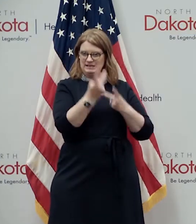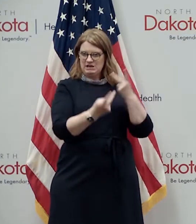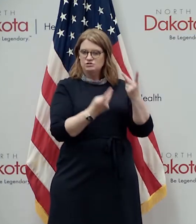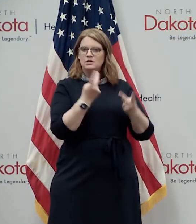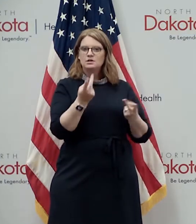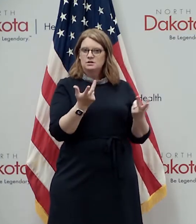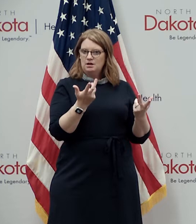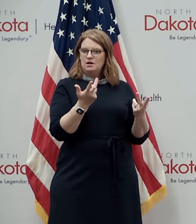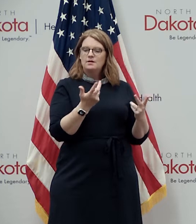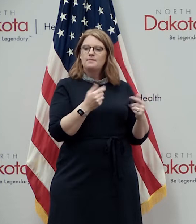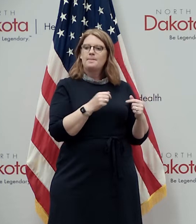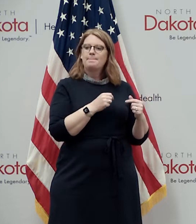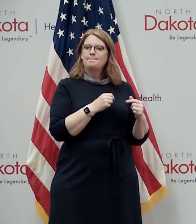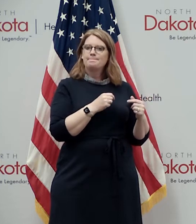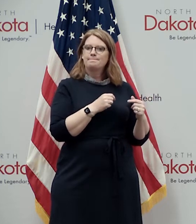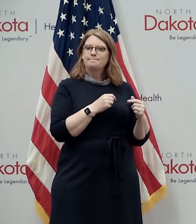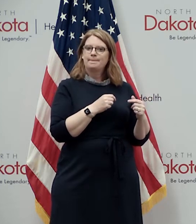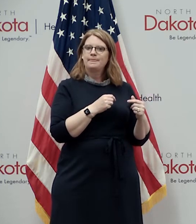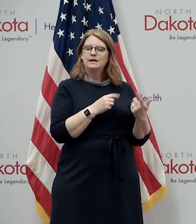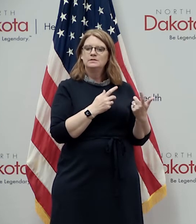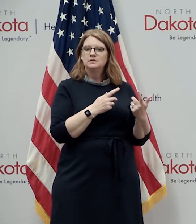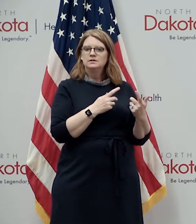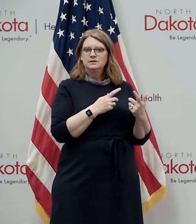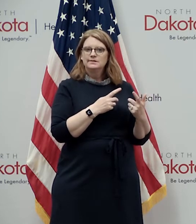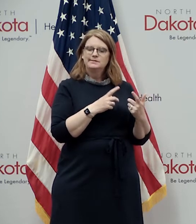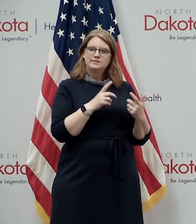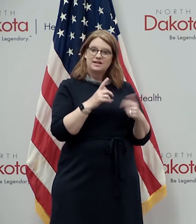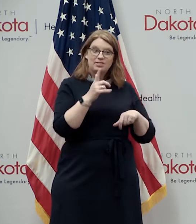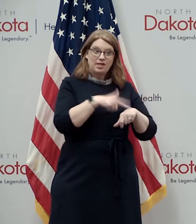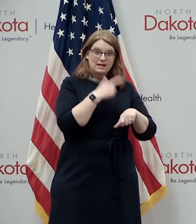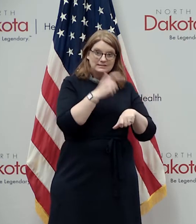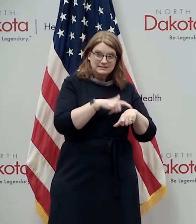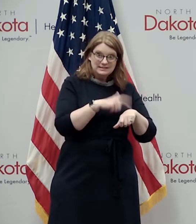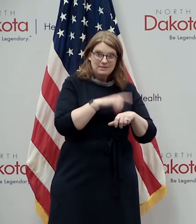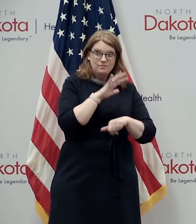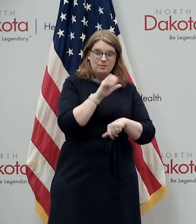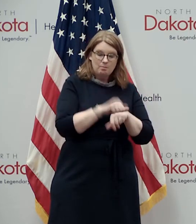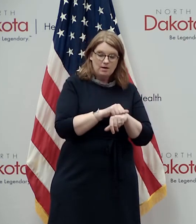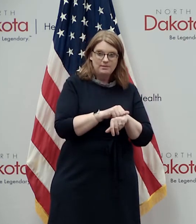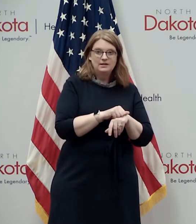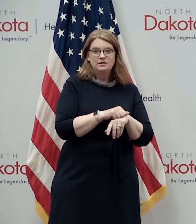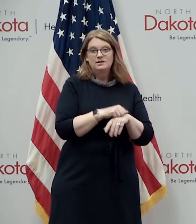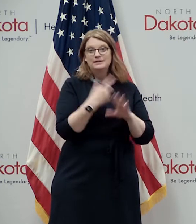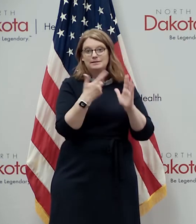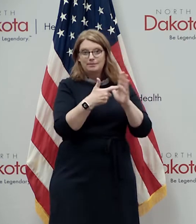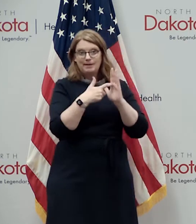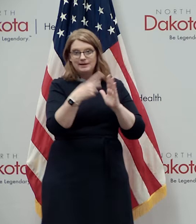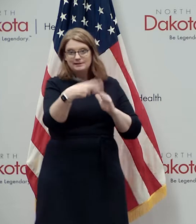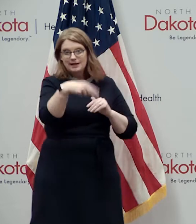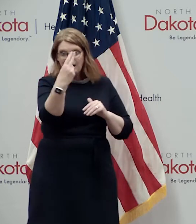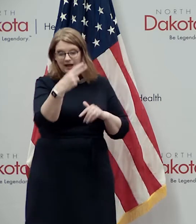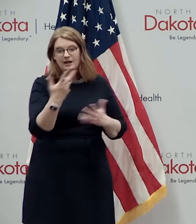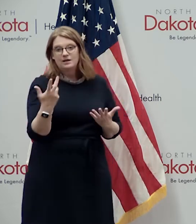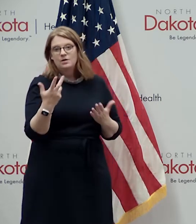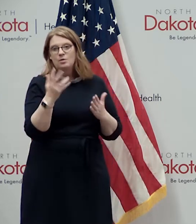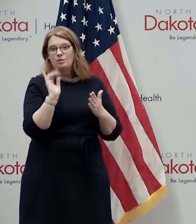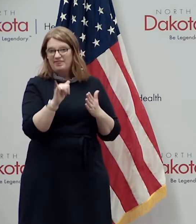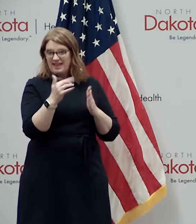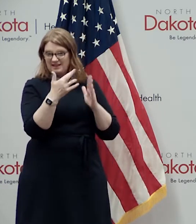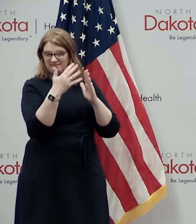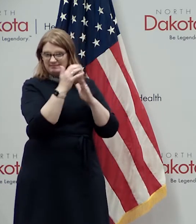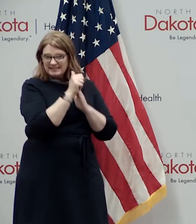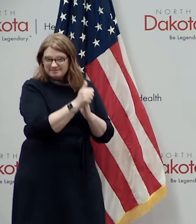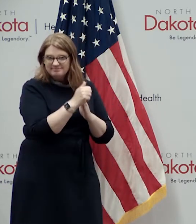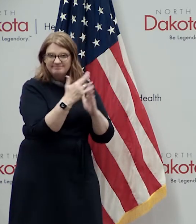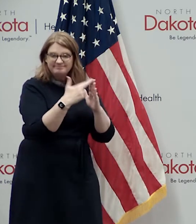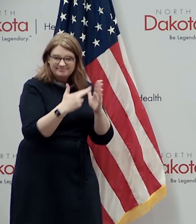facilities it's taking a long time to make an appointment because demand is high and again with the guidelines we've given we want to encourage